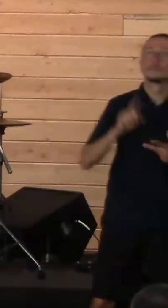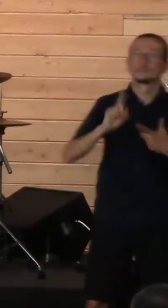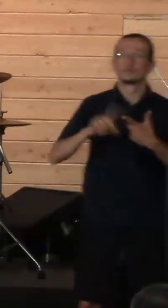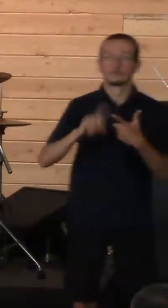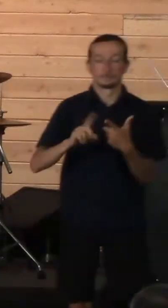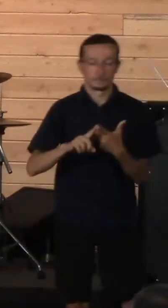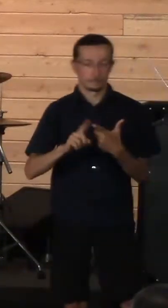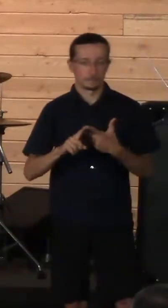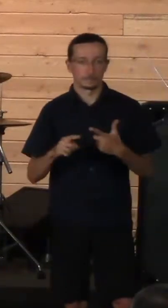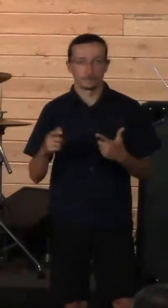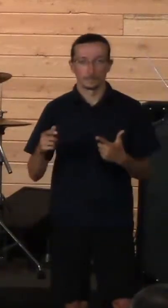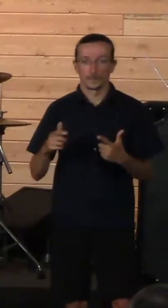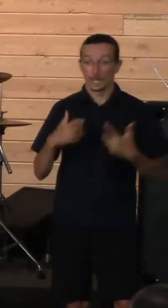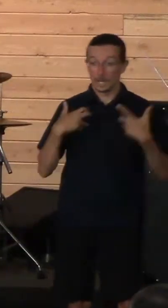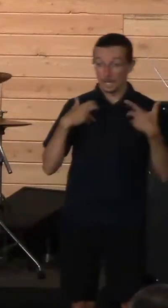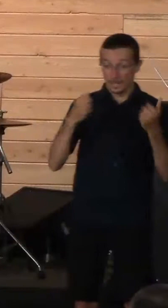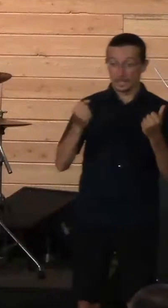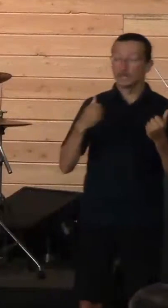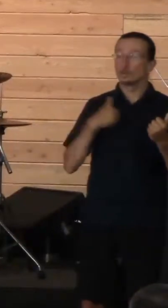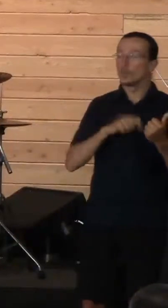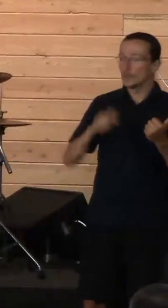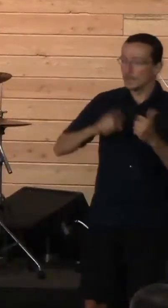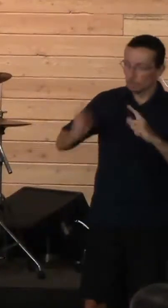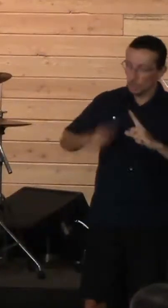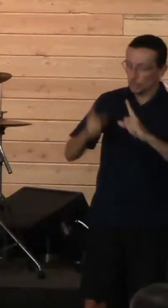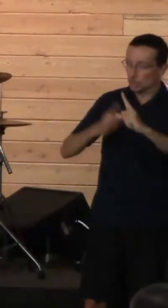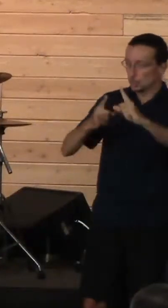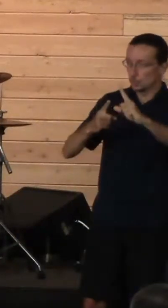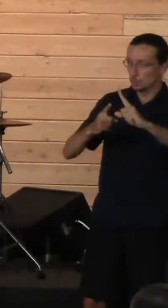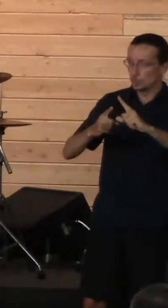pursue healing and what it looks like in our lives.